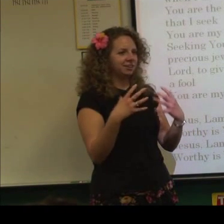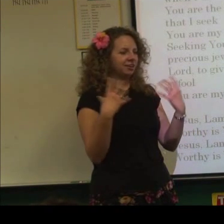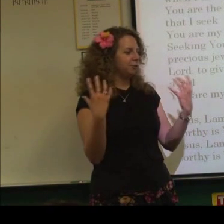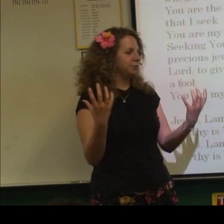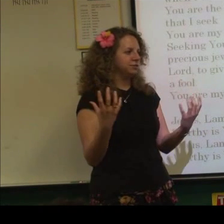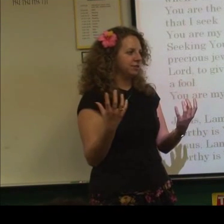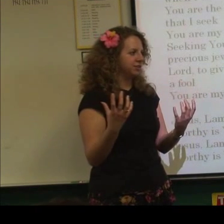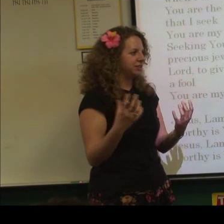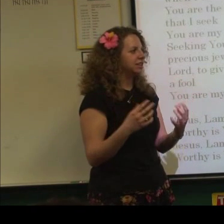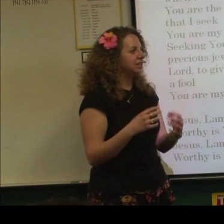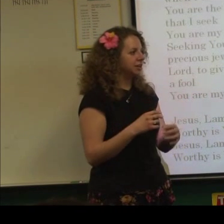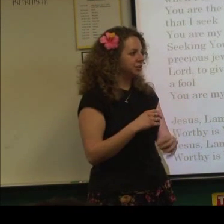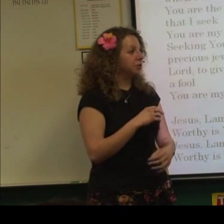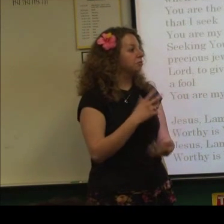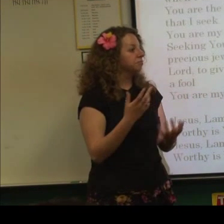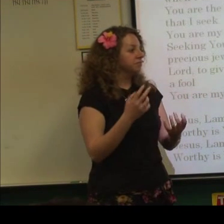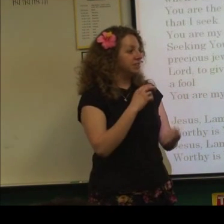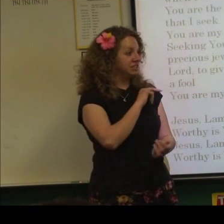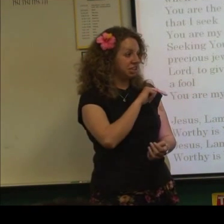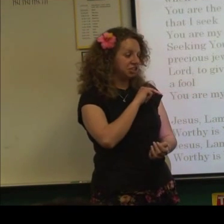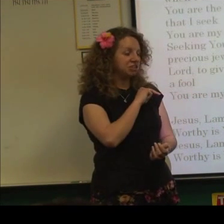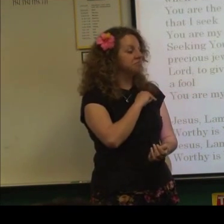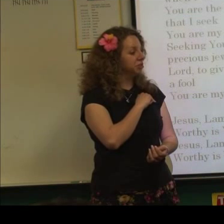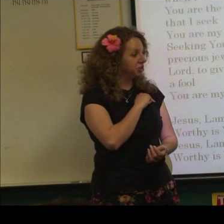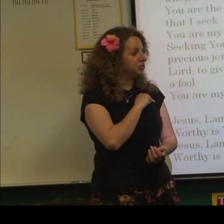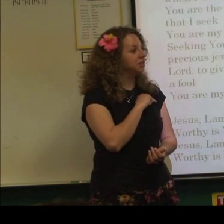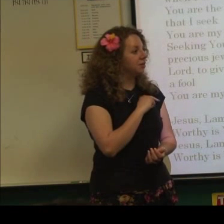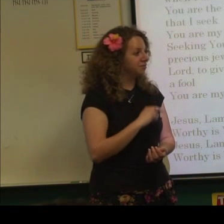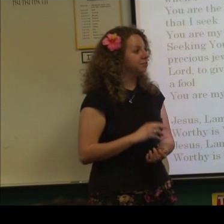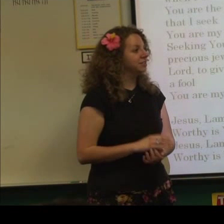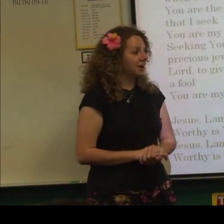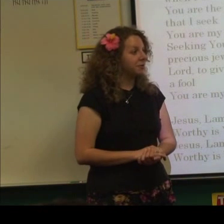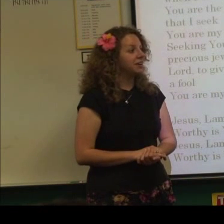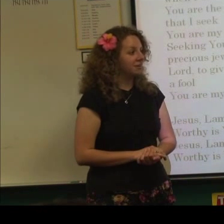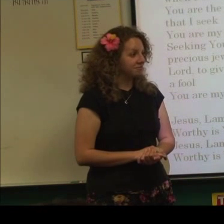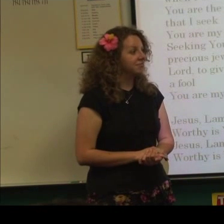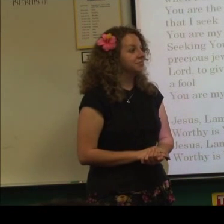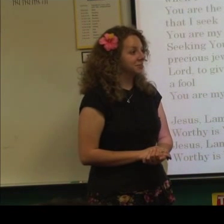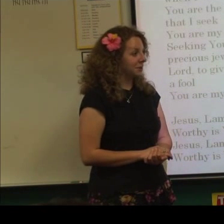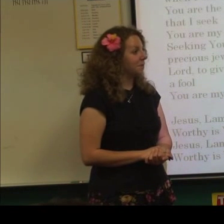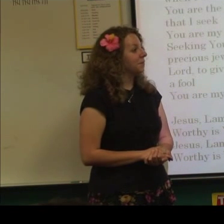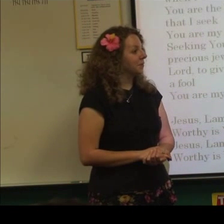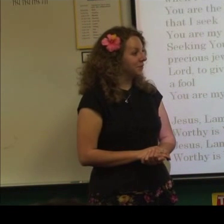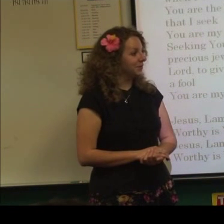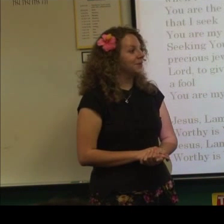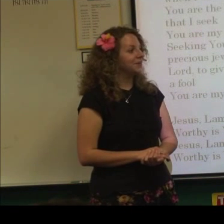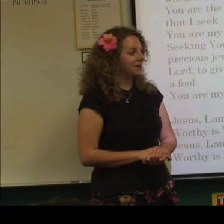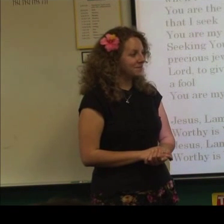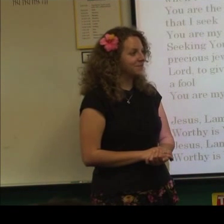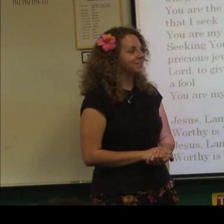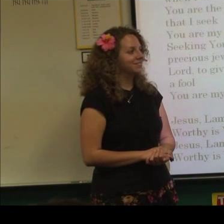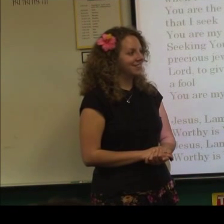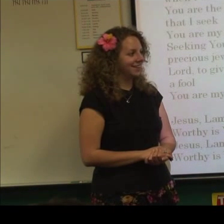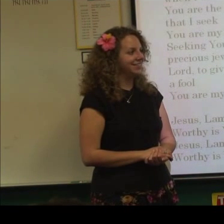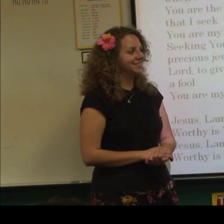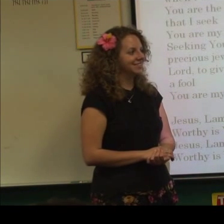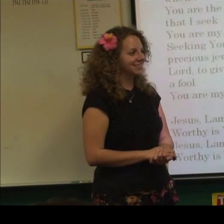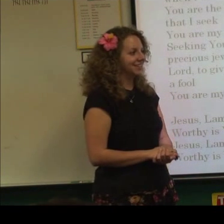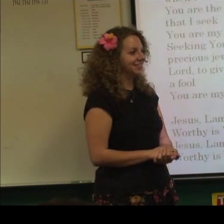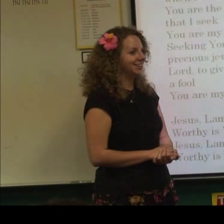a whole bunch of other things like that. So his nature, you could use that if you've seen that one. Yeah. So cool. Okay. Anything